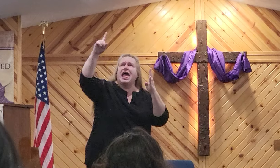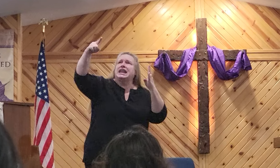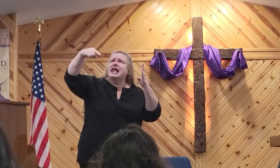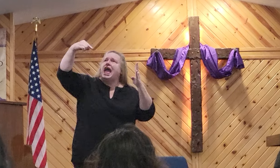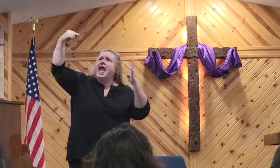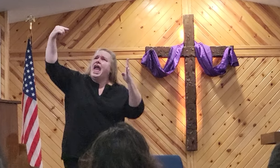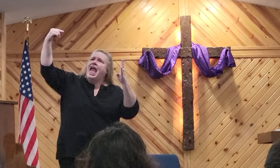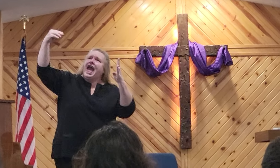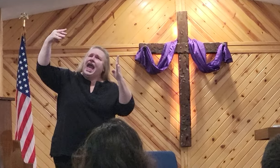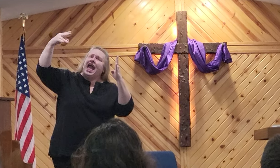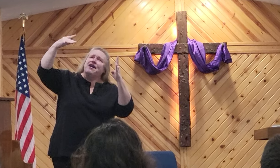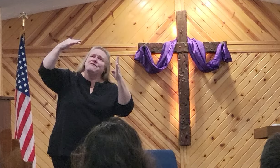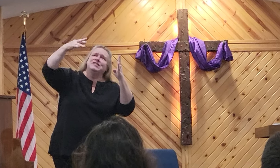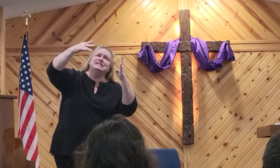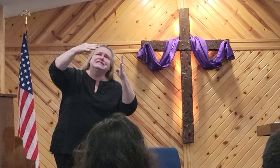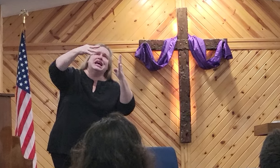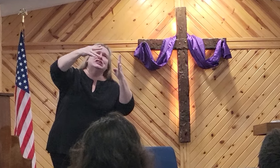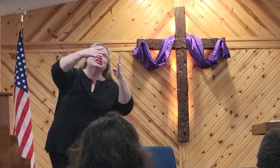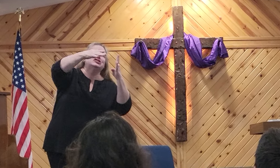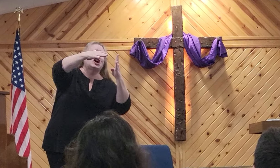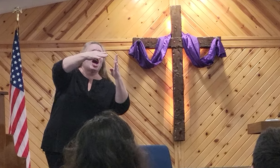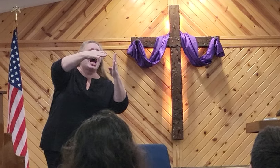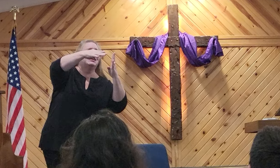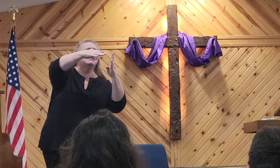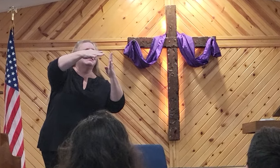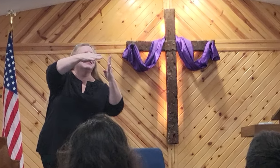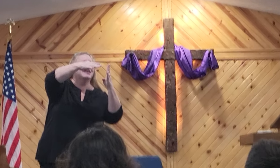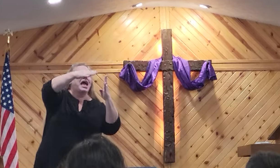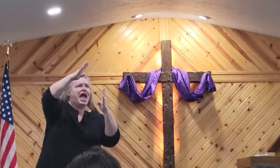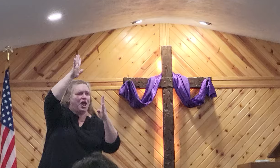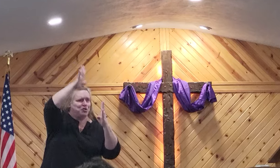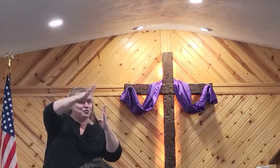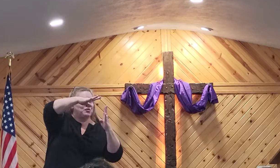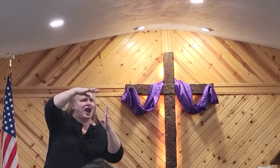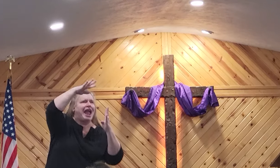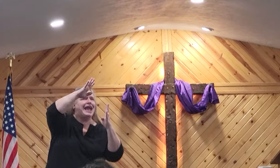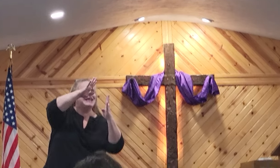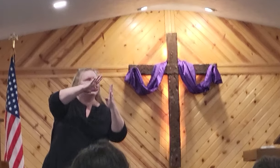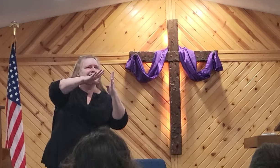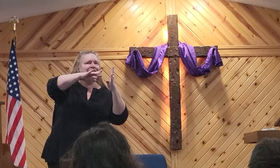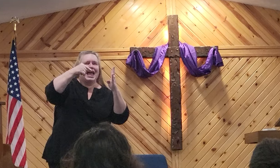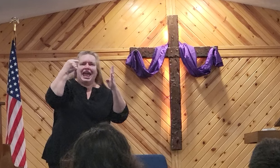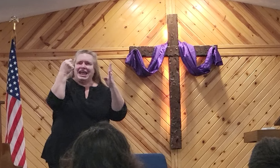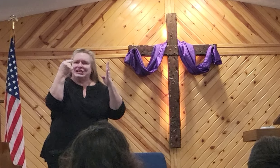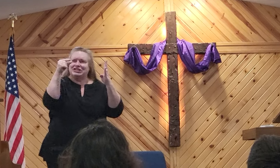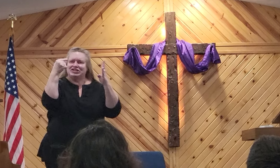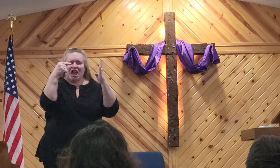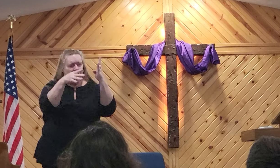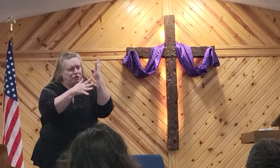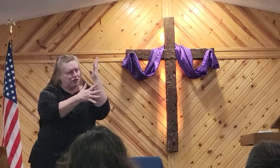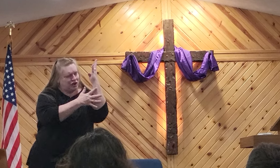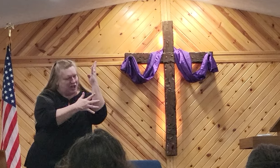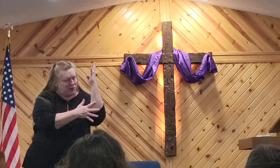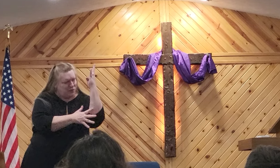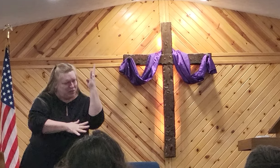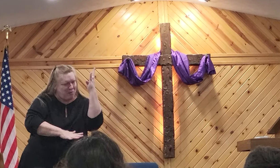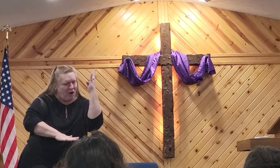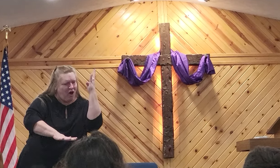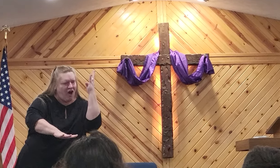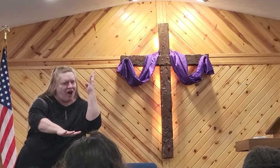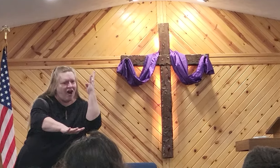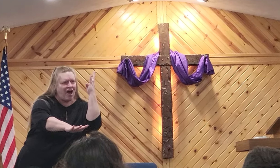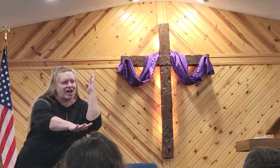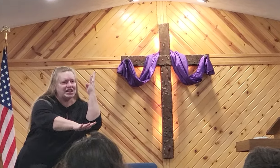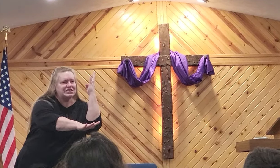and then gave it sunshine and rain and sheltered the